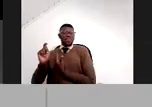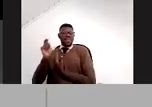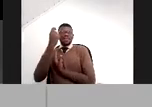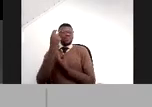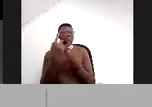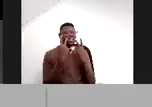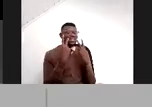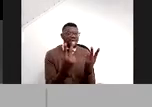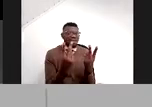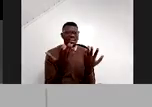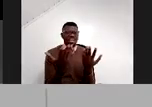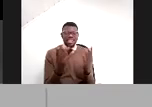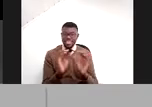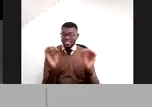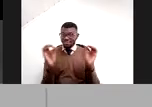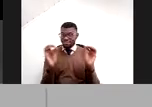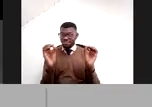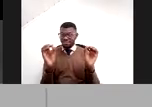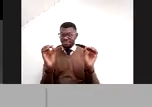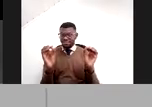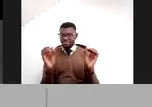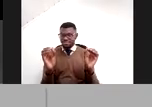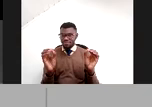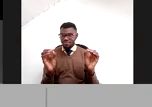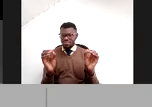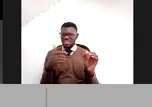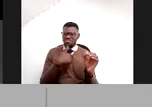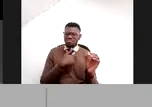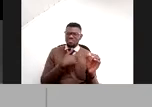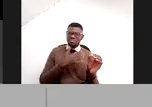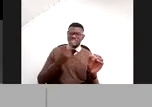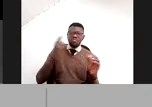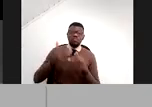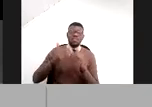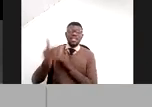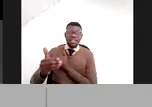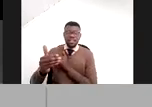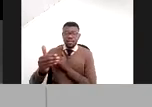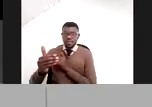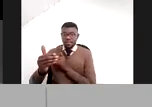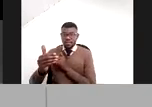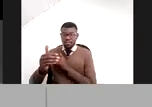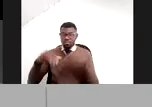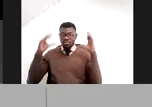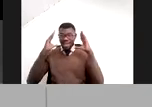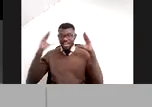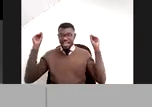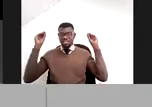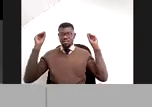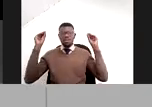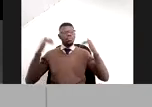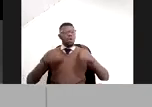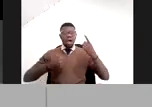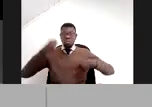go back. Maybe I have taken that out on the next slide. So the Dutch is, you know, we have the big competition